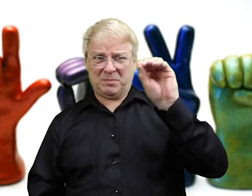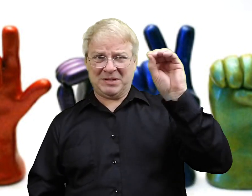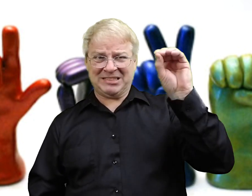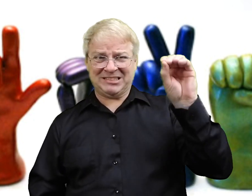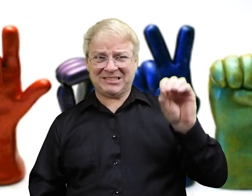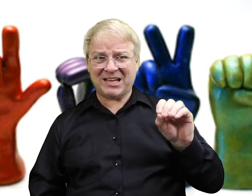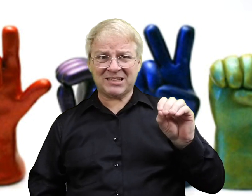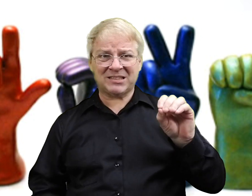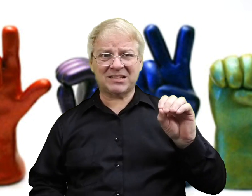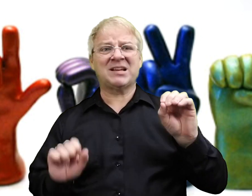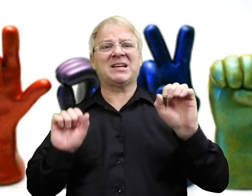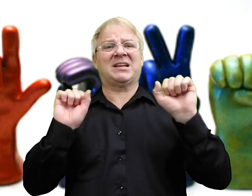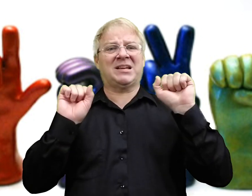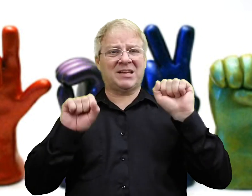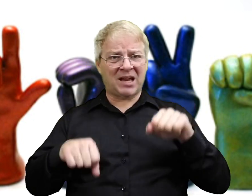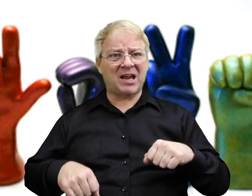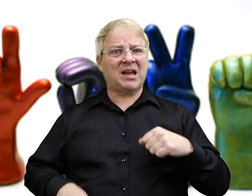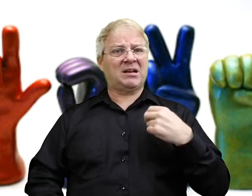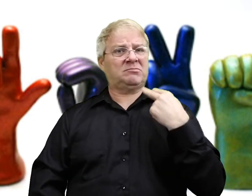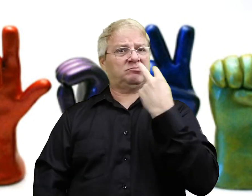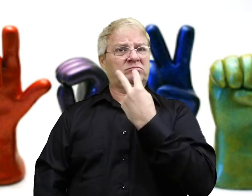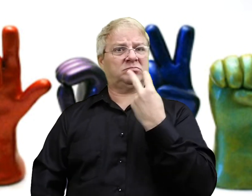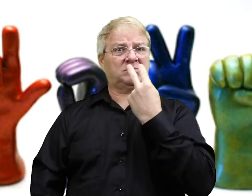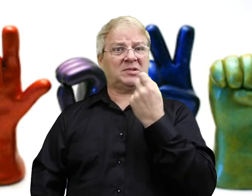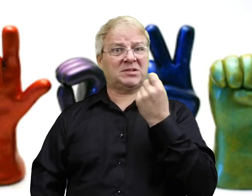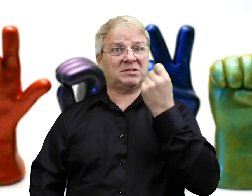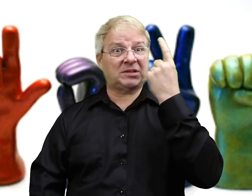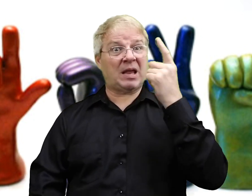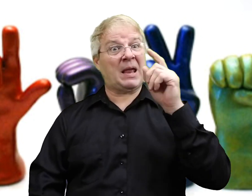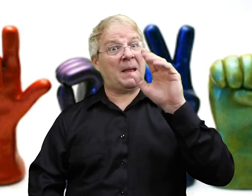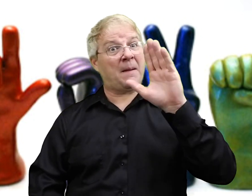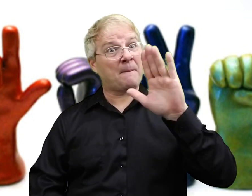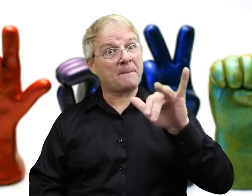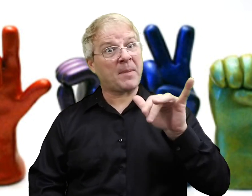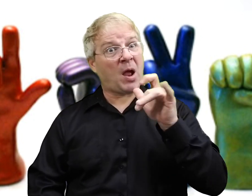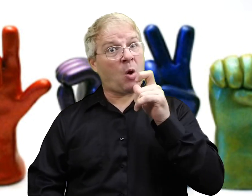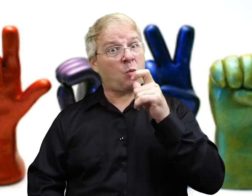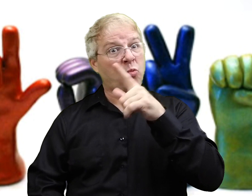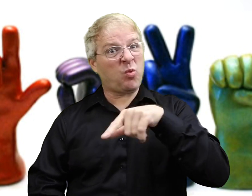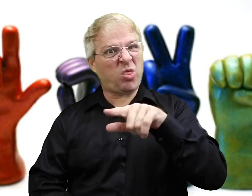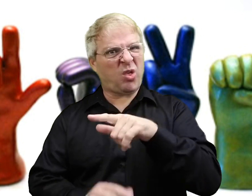Actually, only 40% of what people are saying can actually be understood